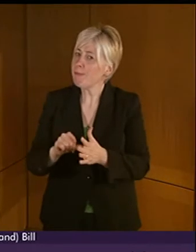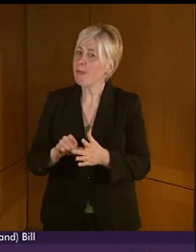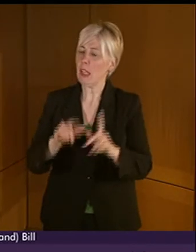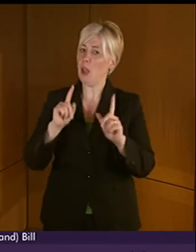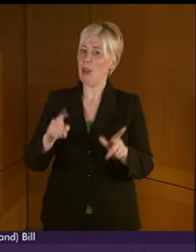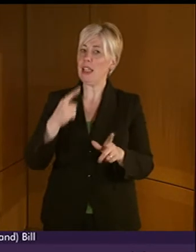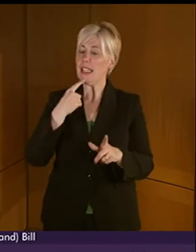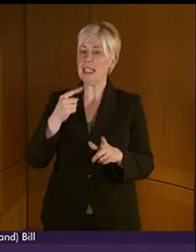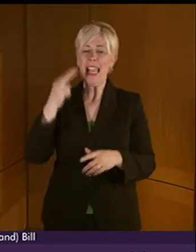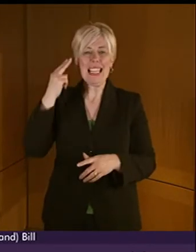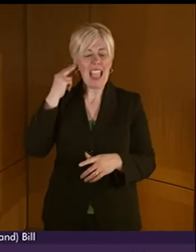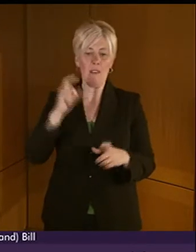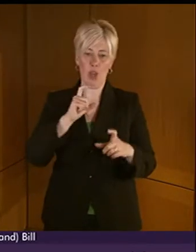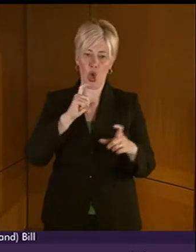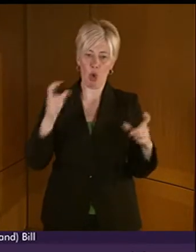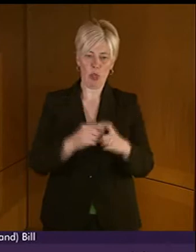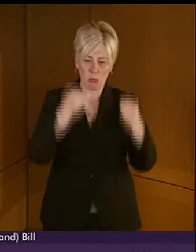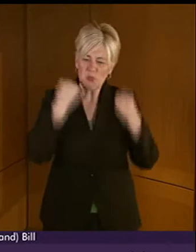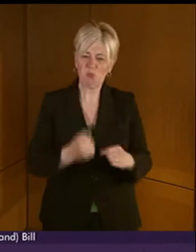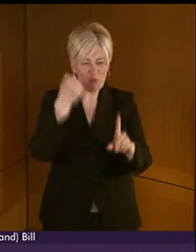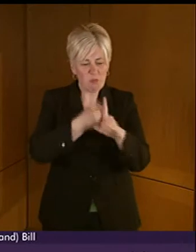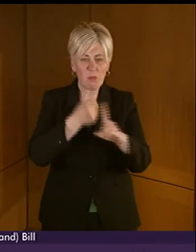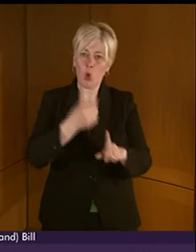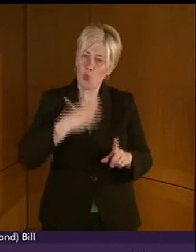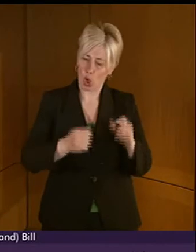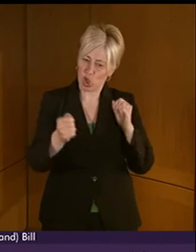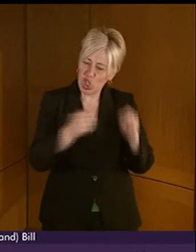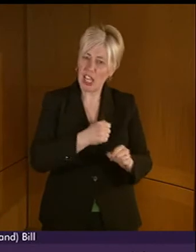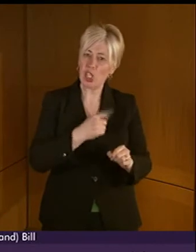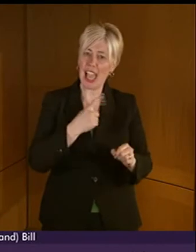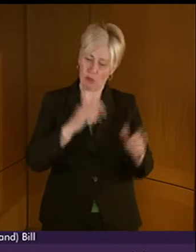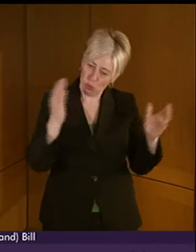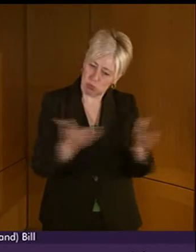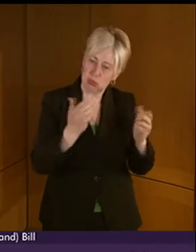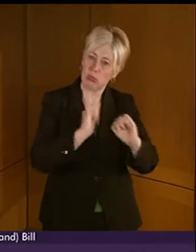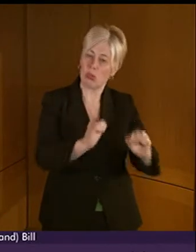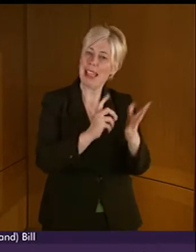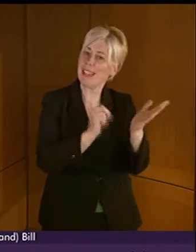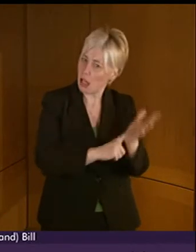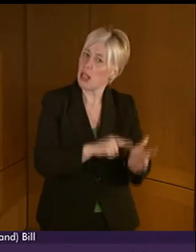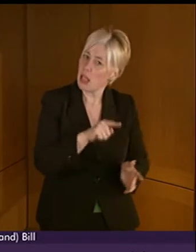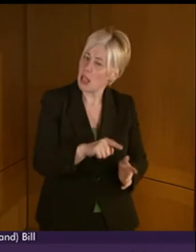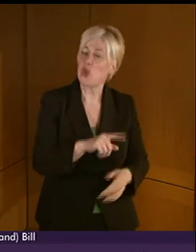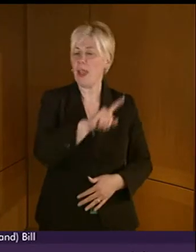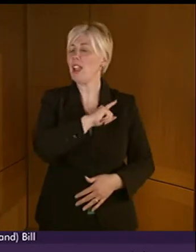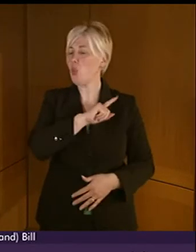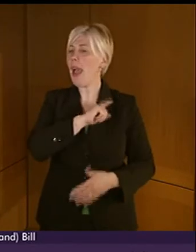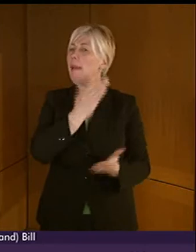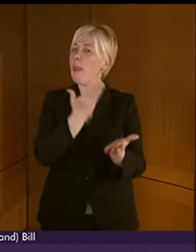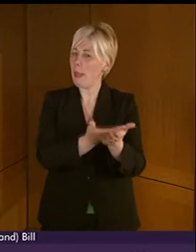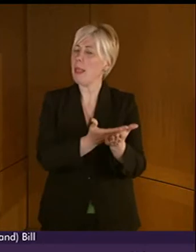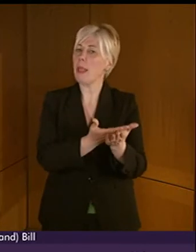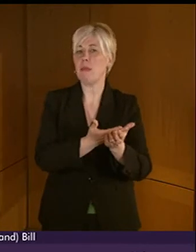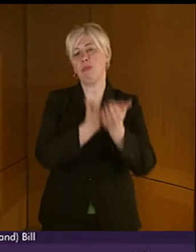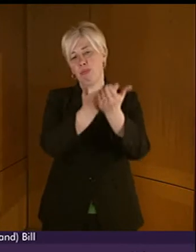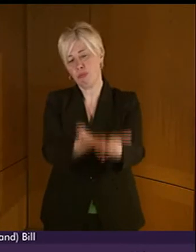the deaf community are demanding change and promotion of their own language. And I'm sure that is why Mark Griffin brought forward